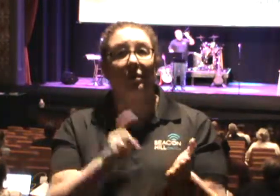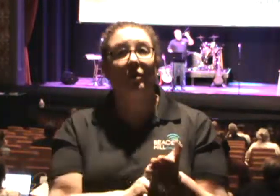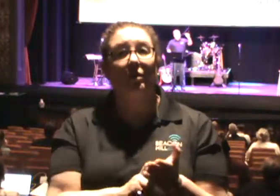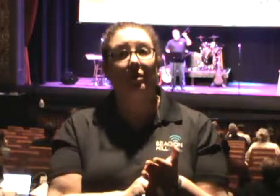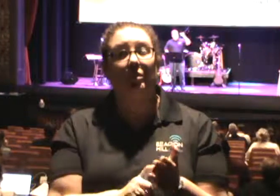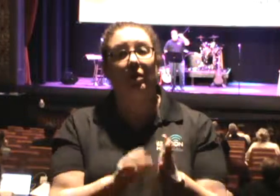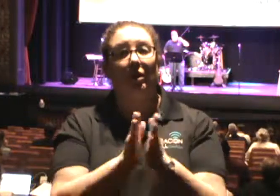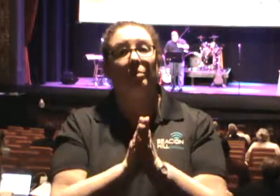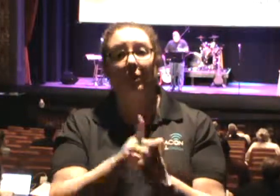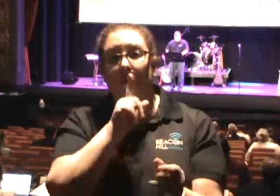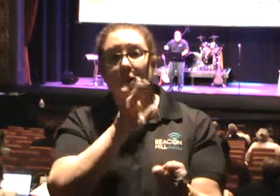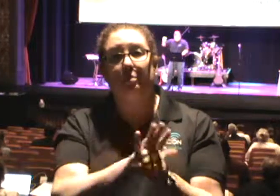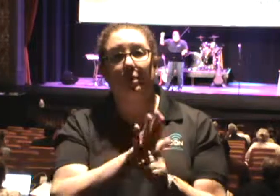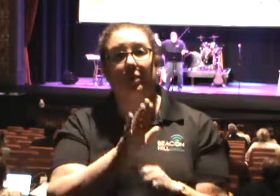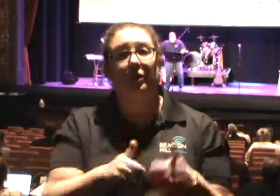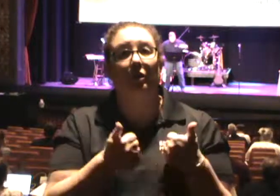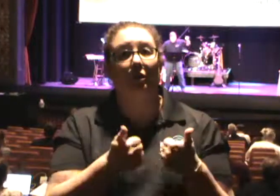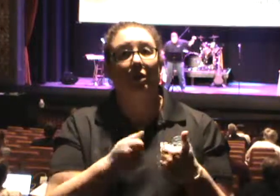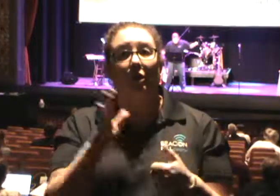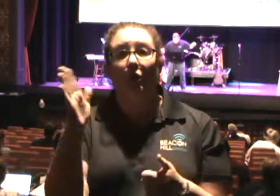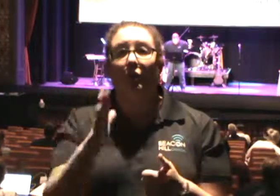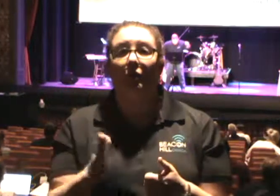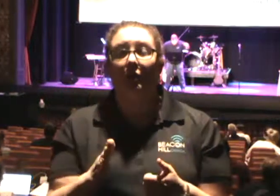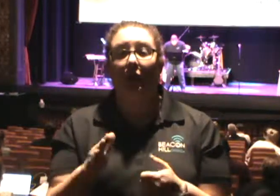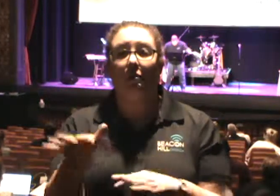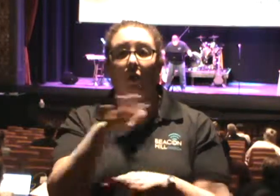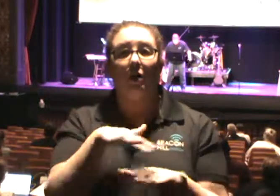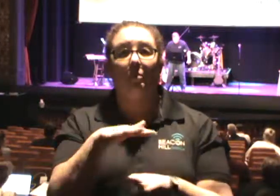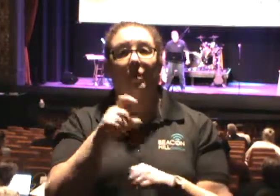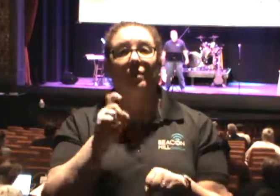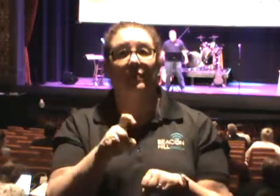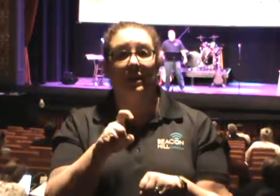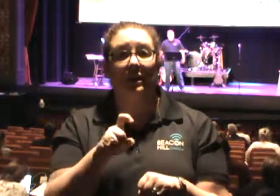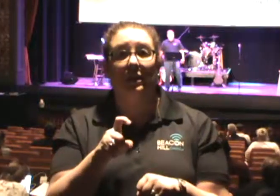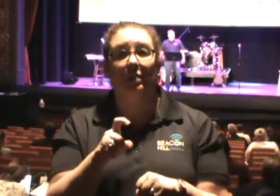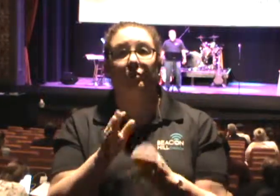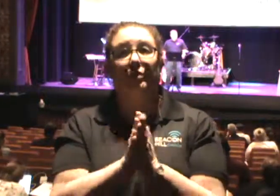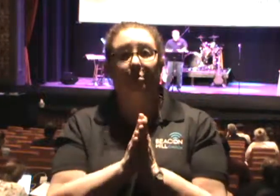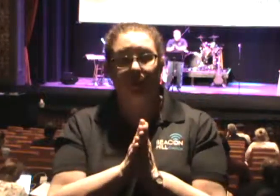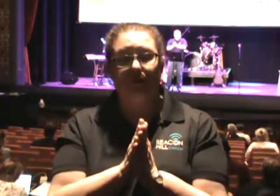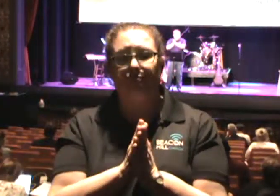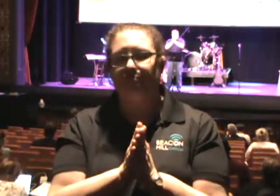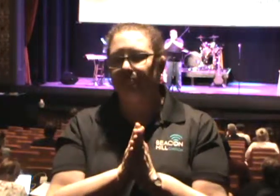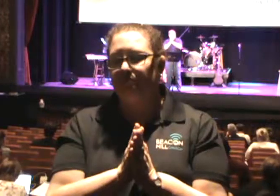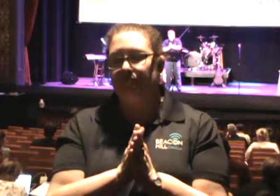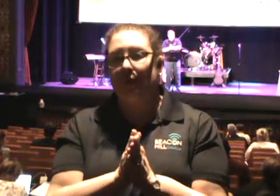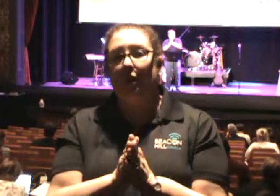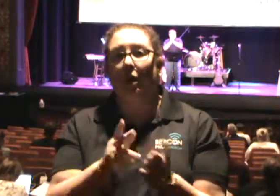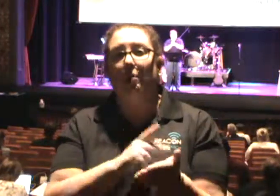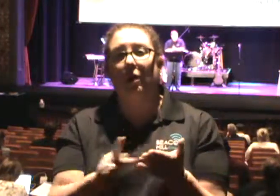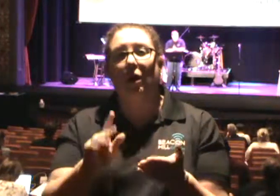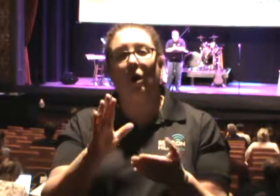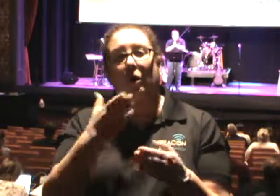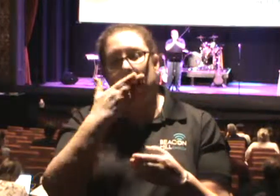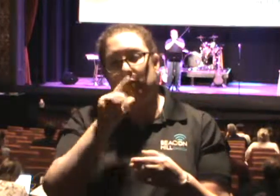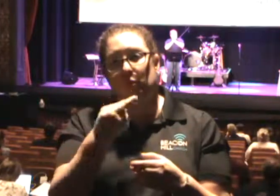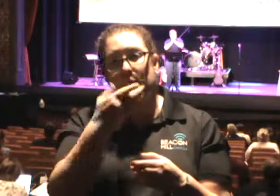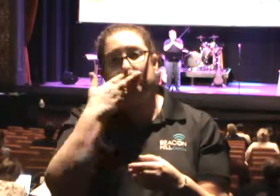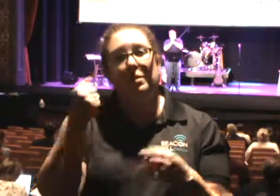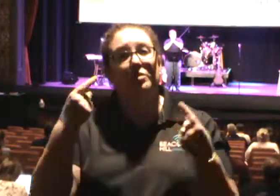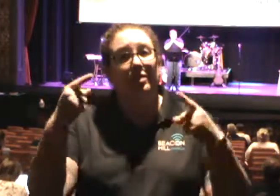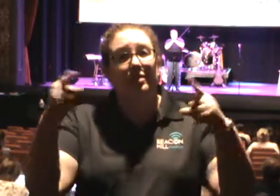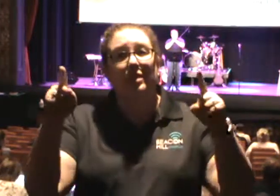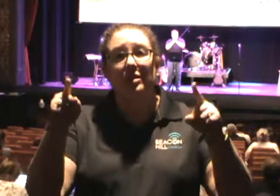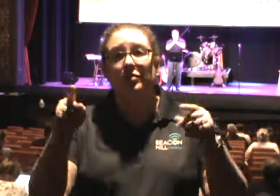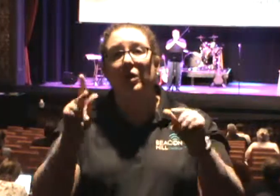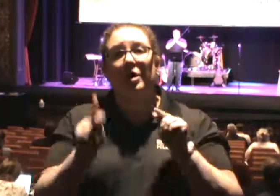prayer a commitment in your life is that you are never above the need for prayer. Paul is one of the most successful people that